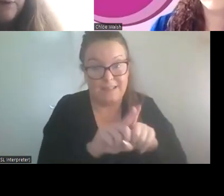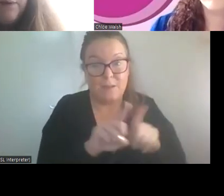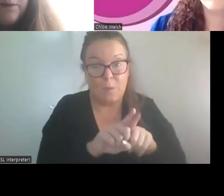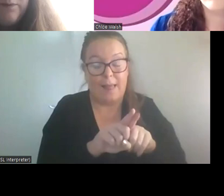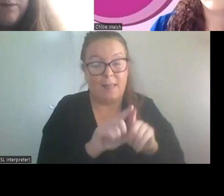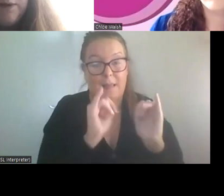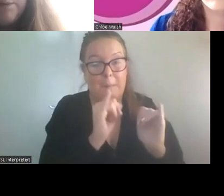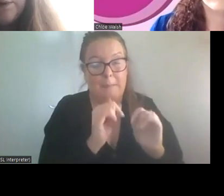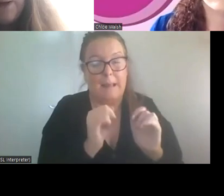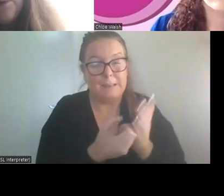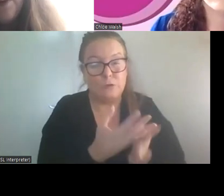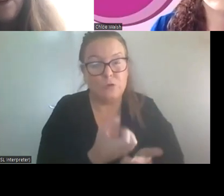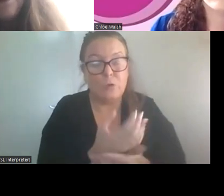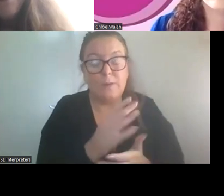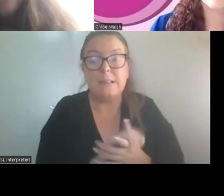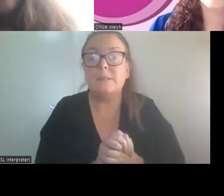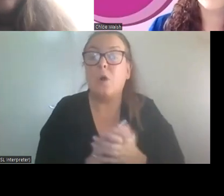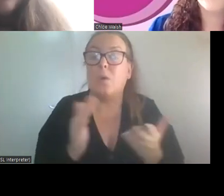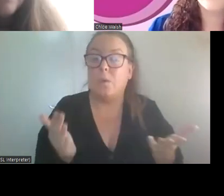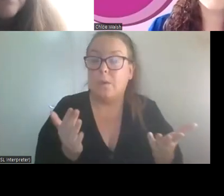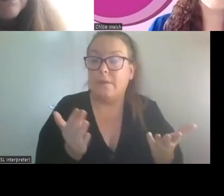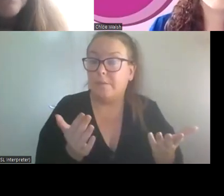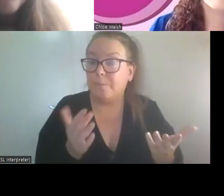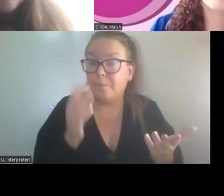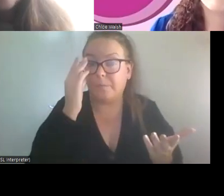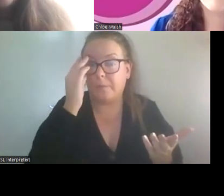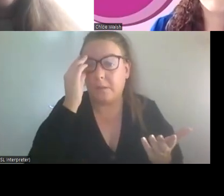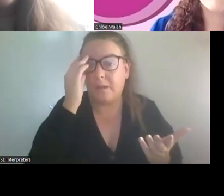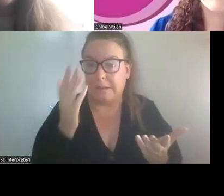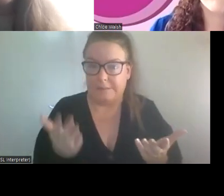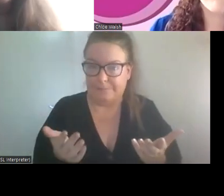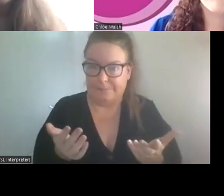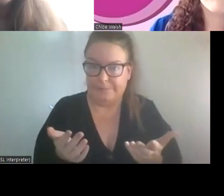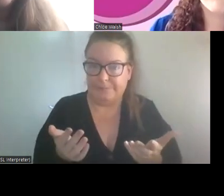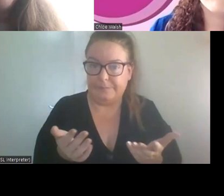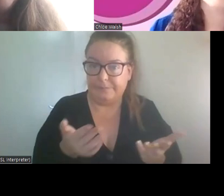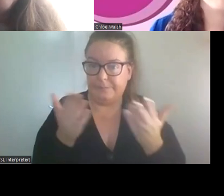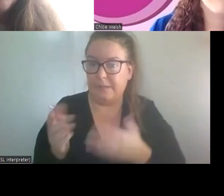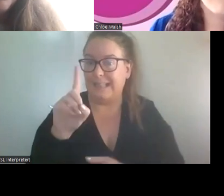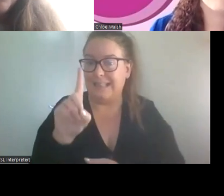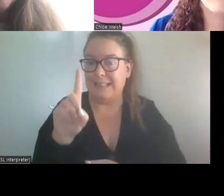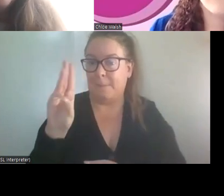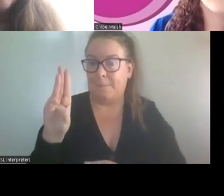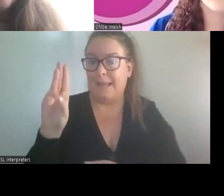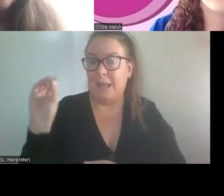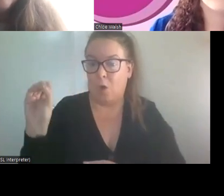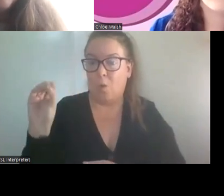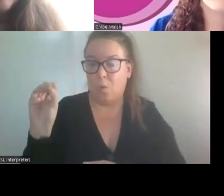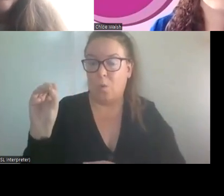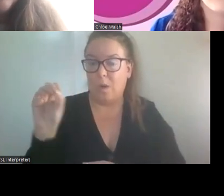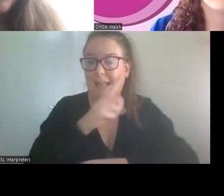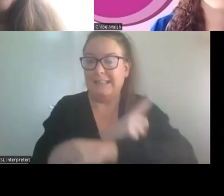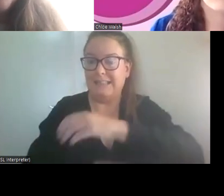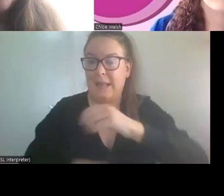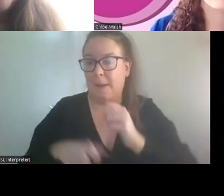Anya, do you have any sort of, any perspectives on? I suppose I would add to that the DPOs, the Disabled Persons Organizations.